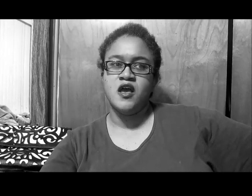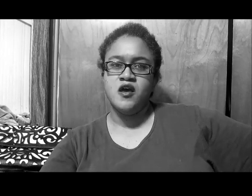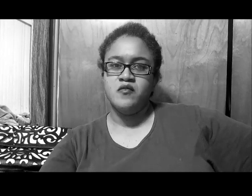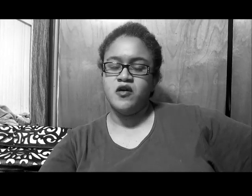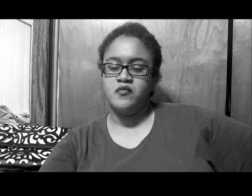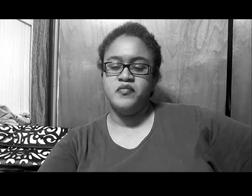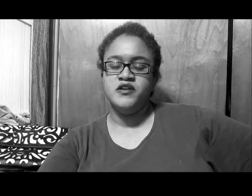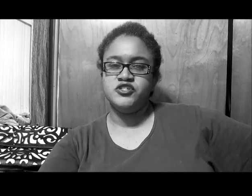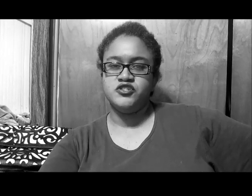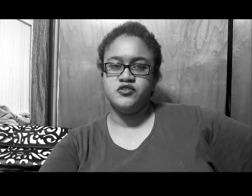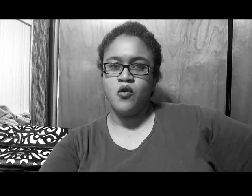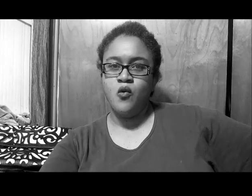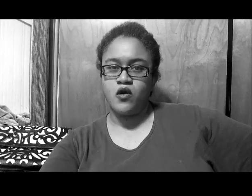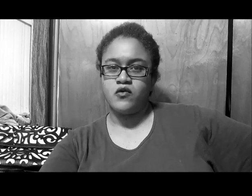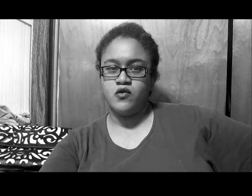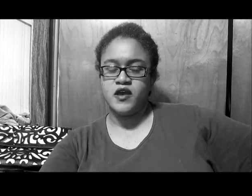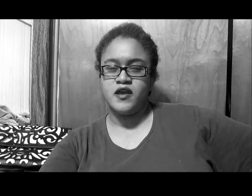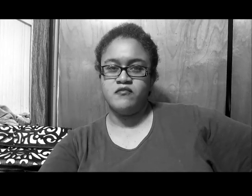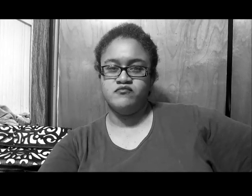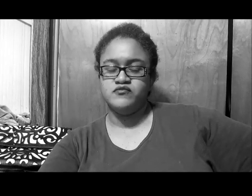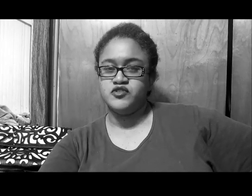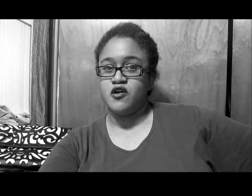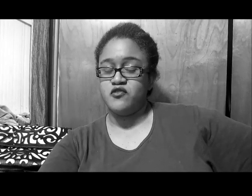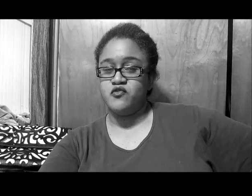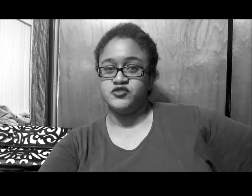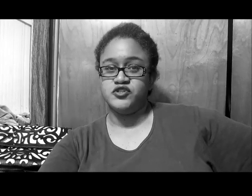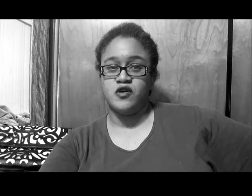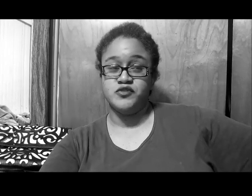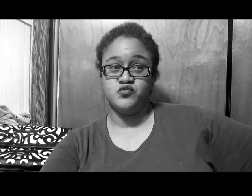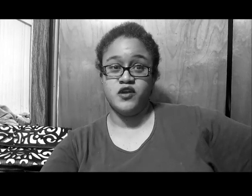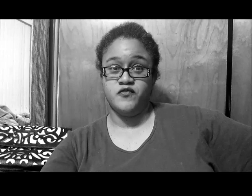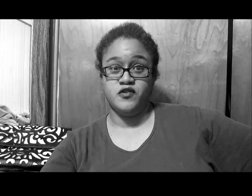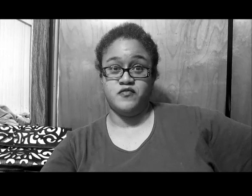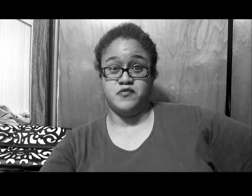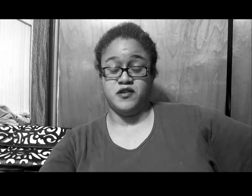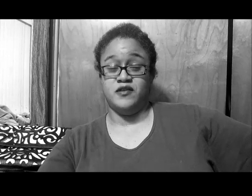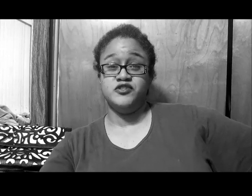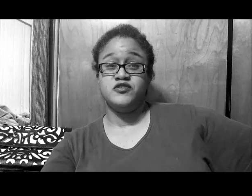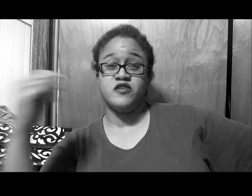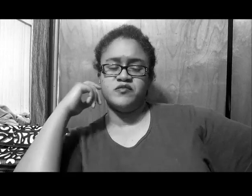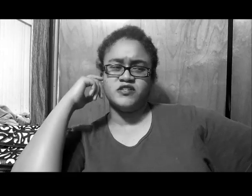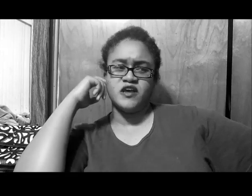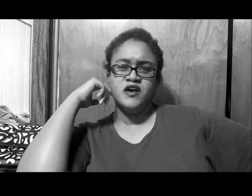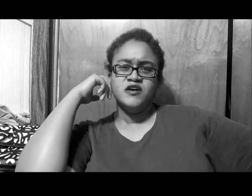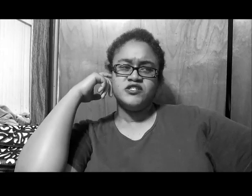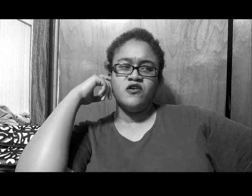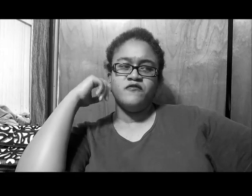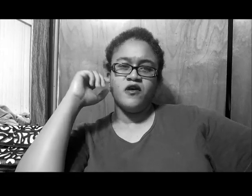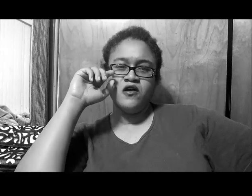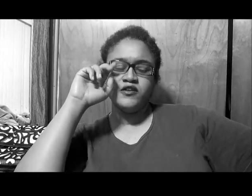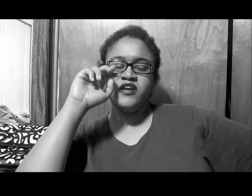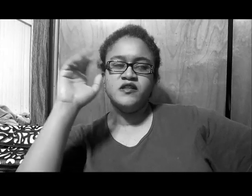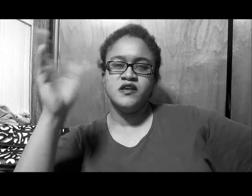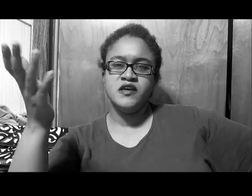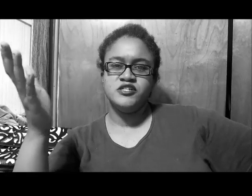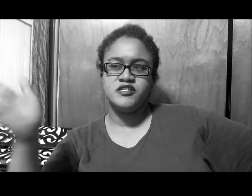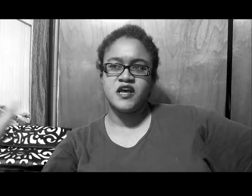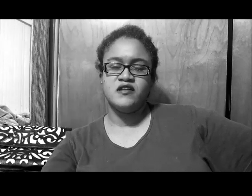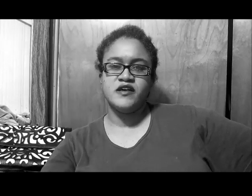a bitch to the core, okay, sorry, we're on the show, I'm just waiting for it, but you're giving, I'm saying, so for her, even then, she's kind of like,